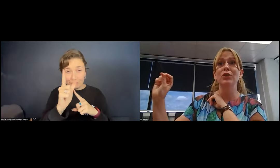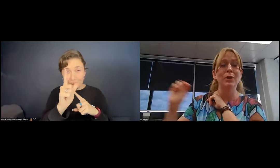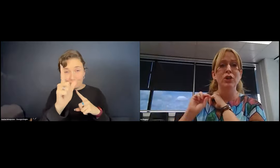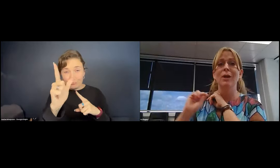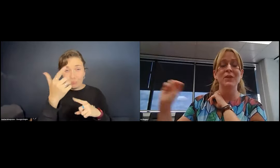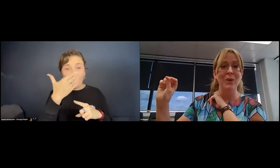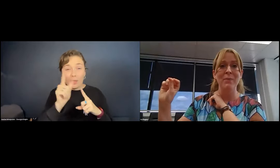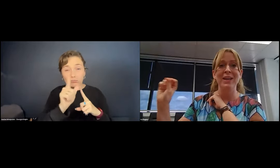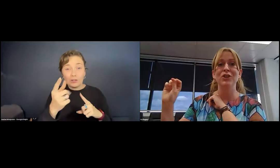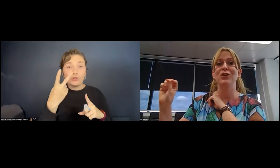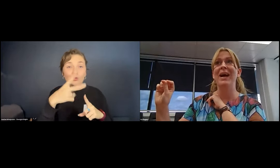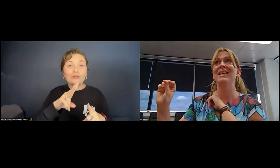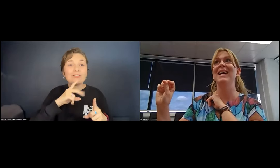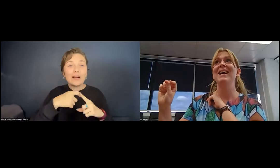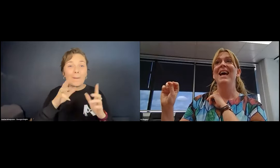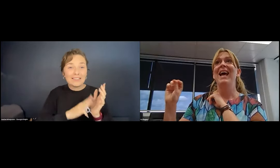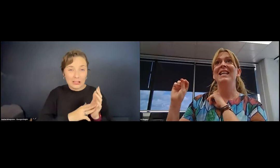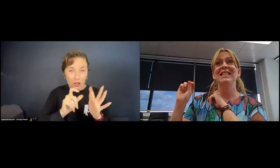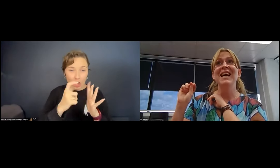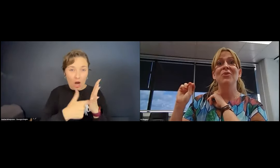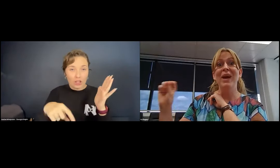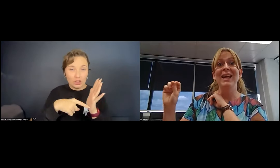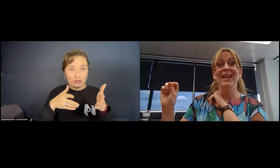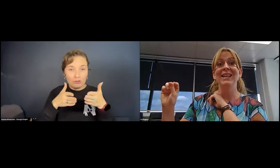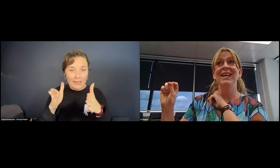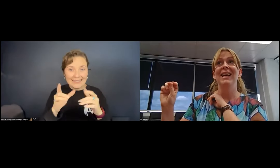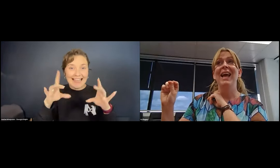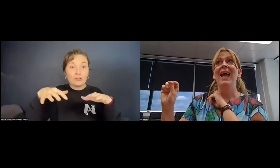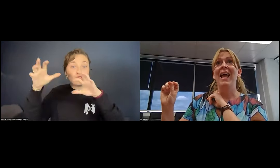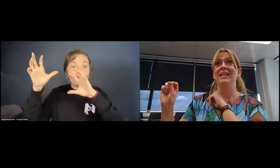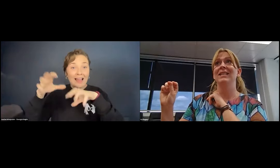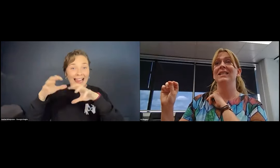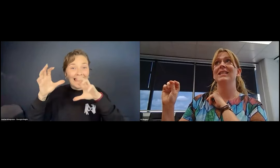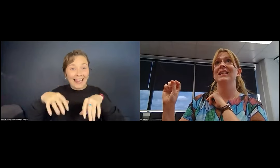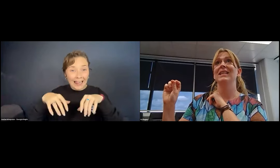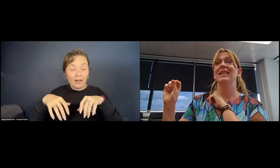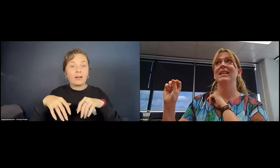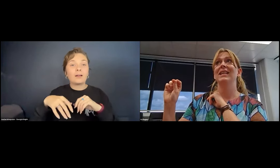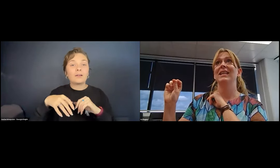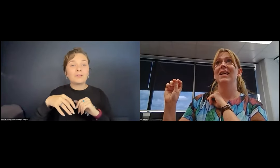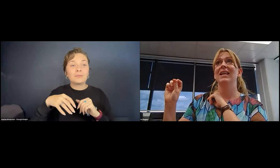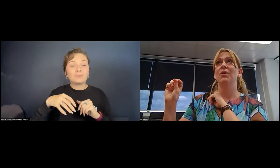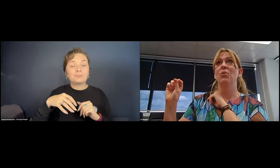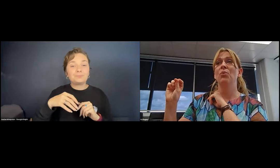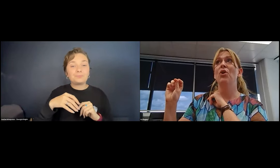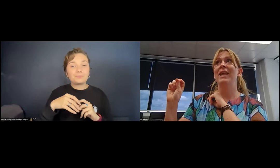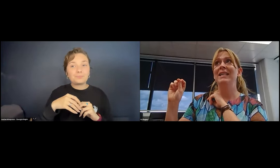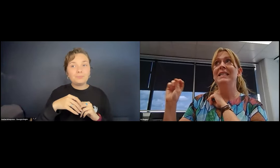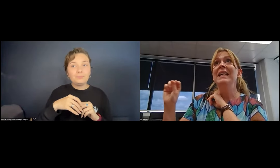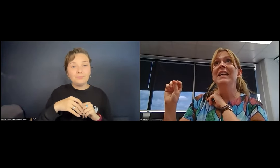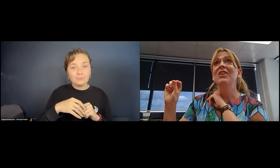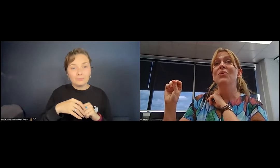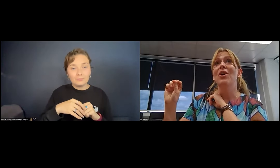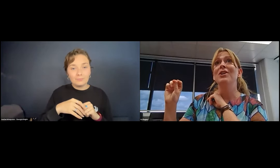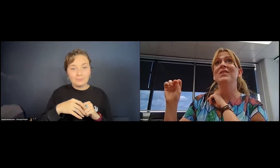school 200 kilometers away by dirt tracks. And it started raining and what